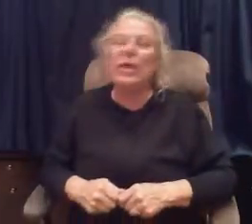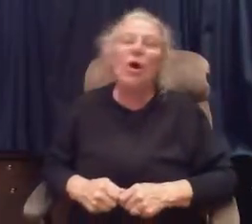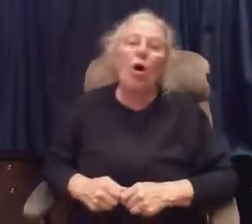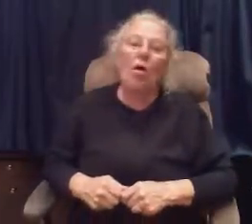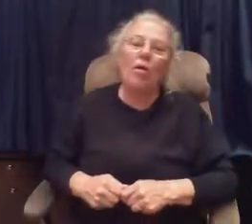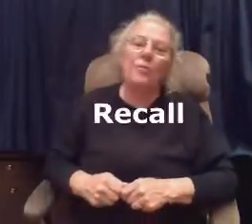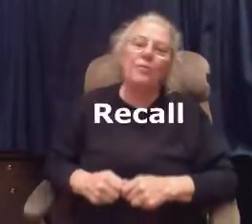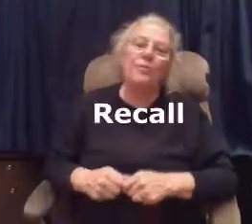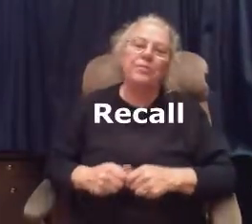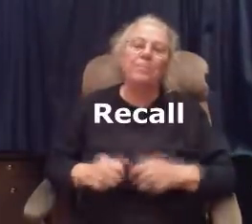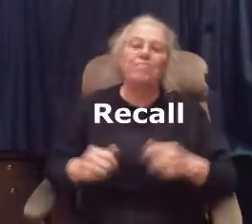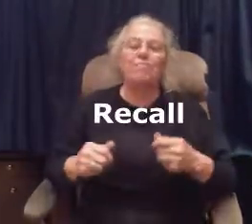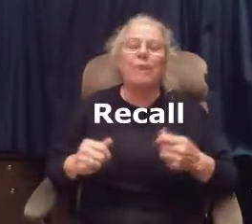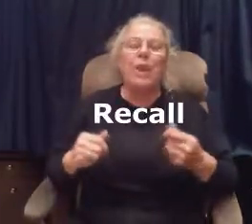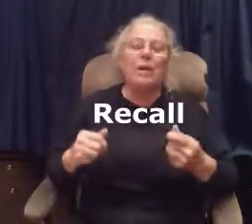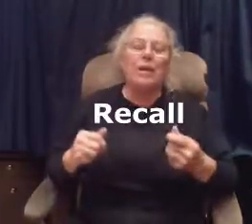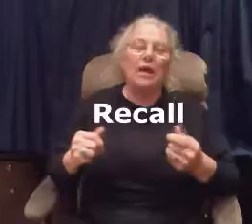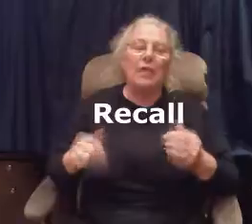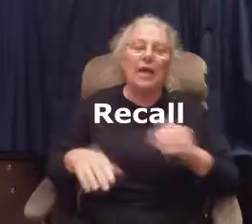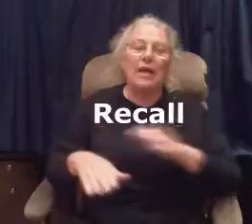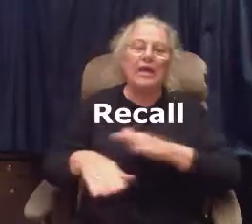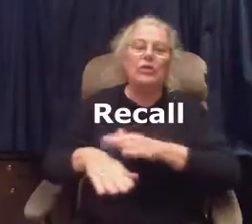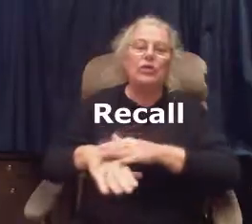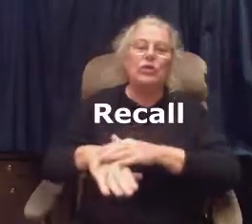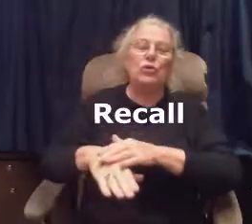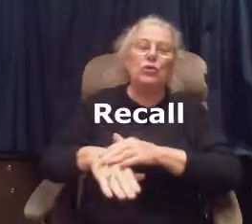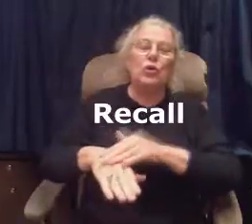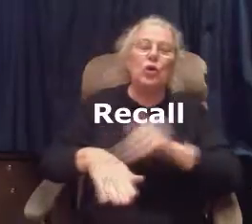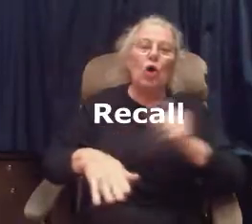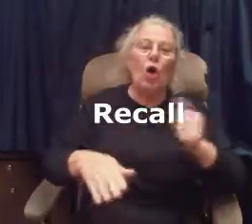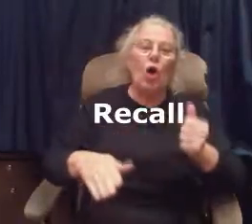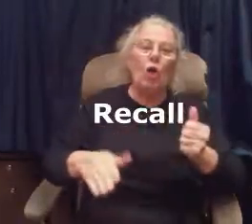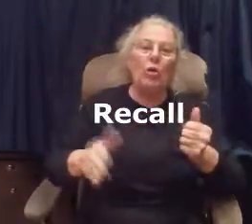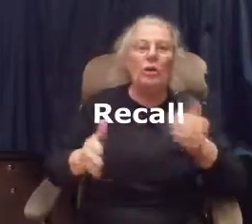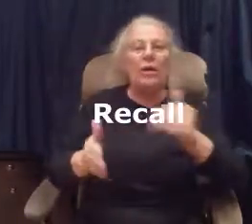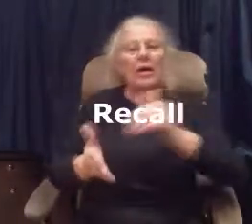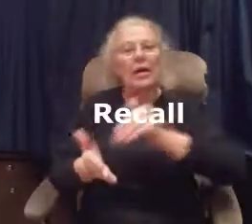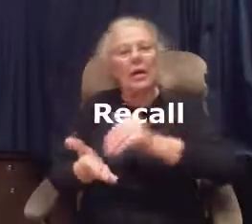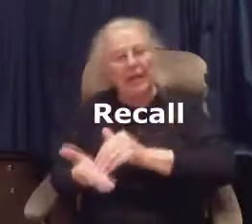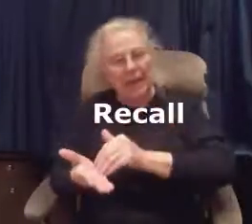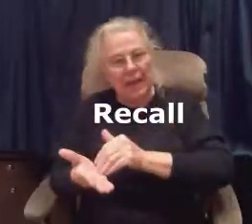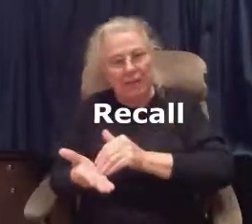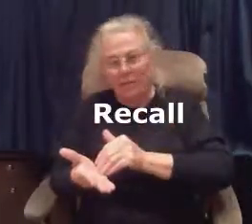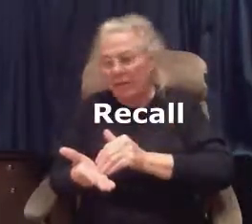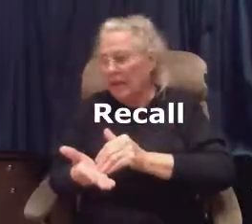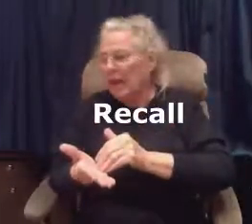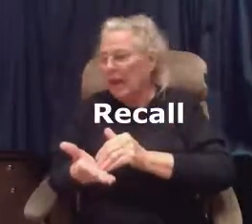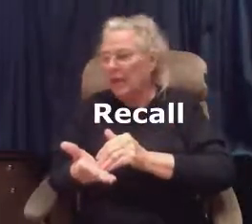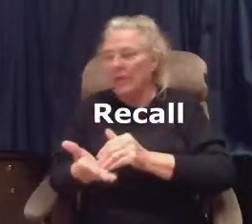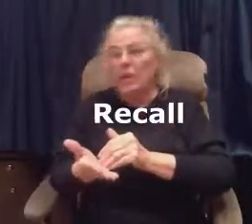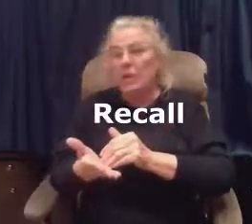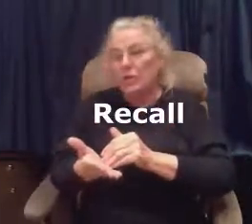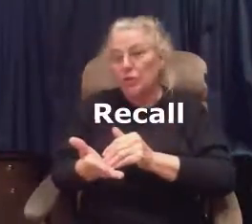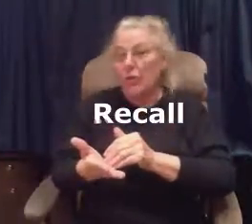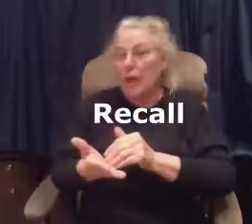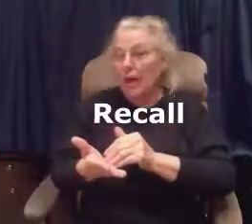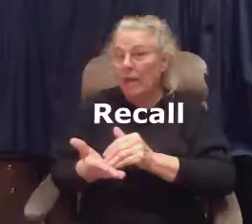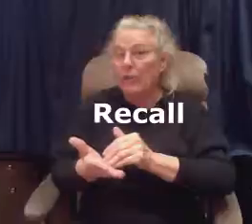Recall. Now, that is to call again and that means you're going to have to